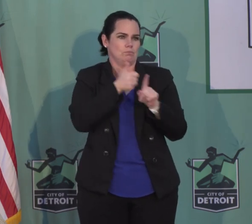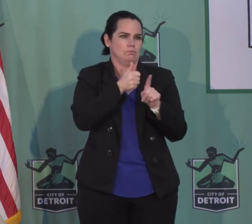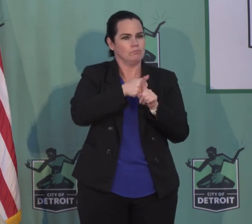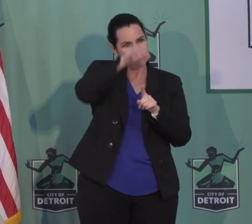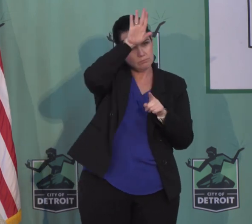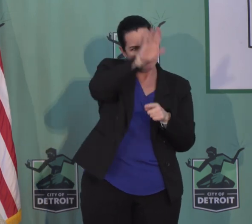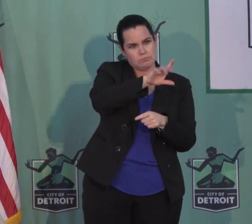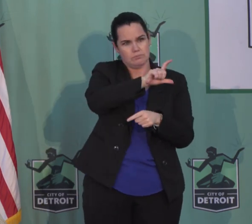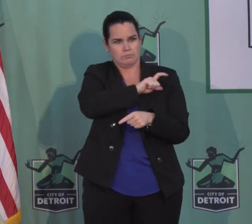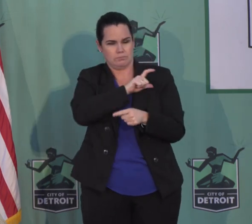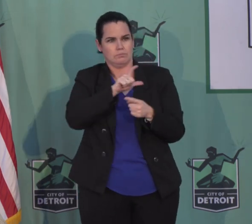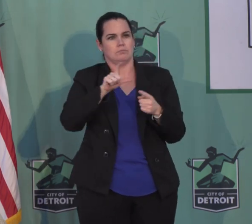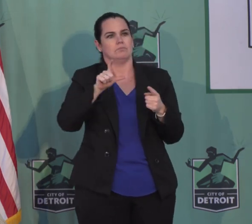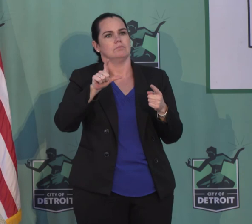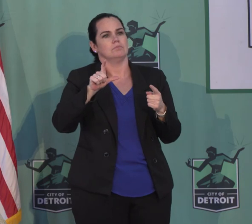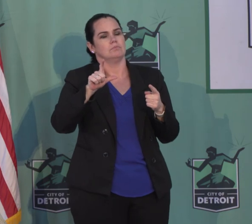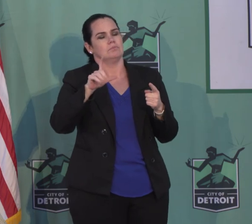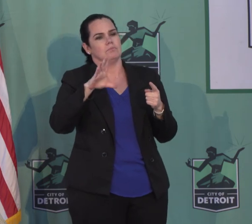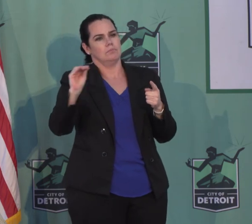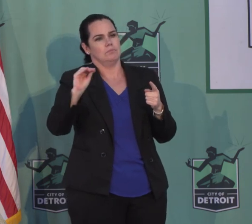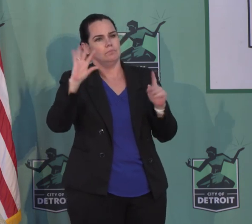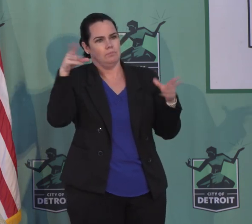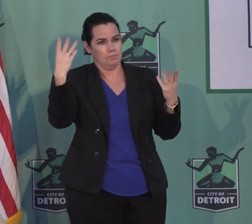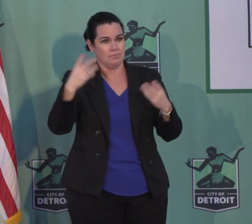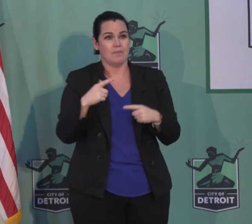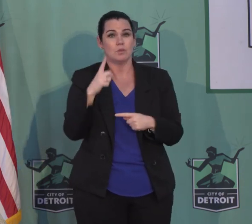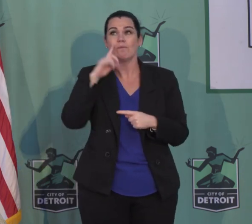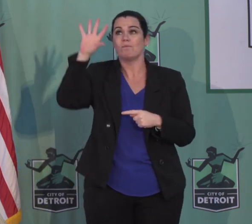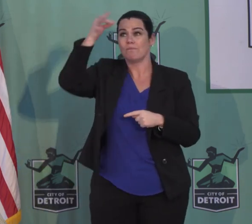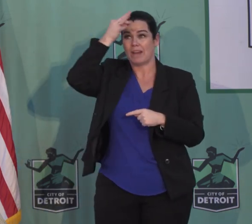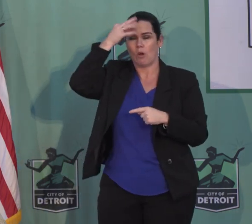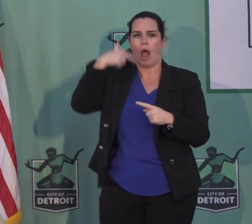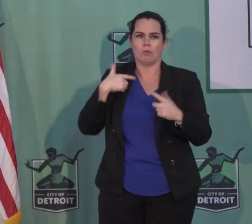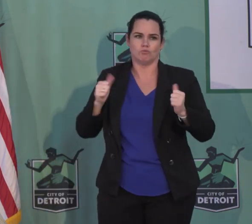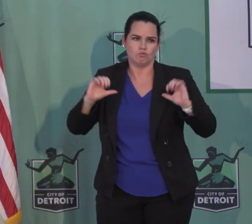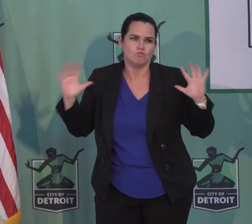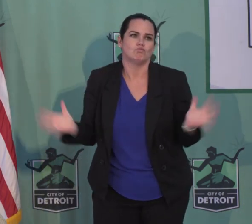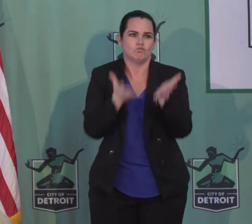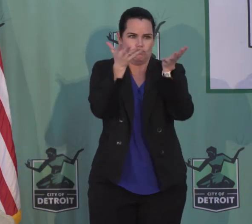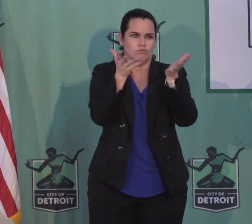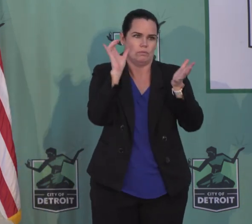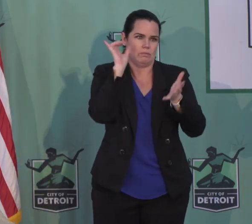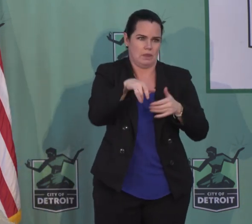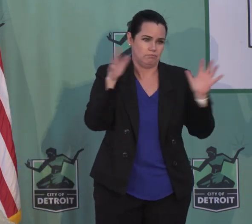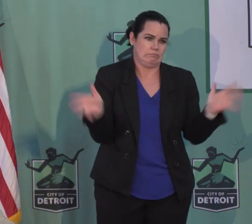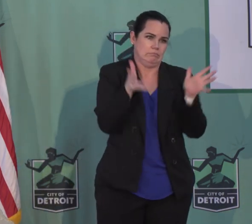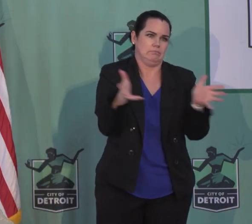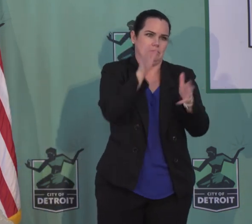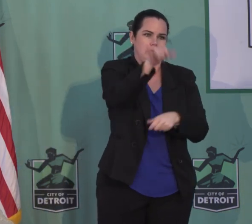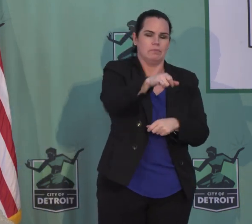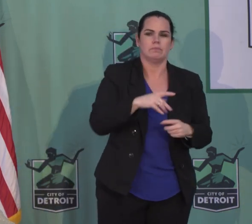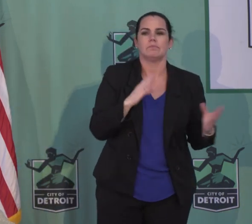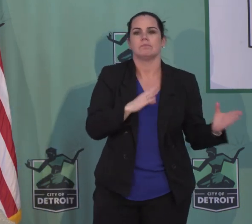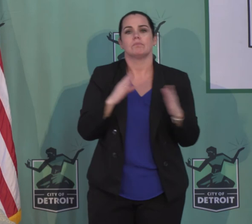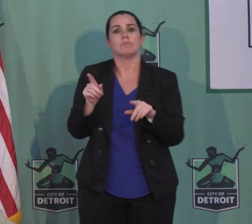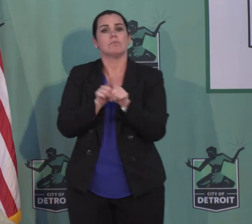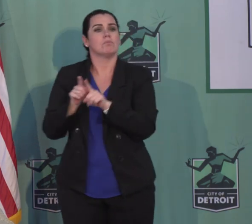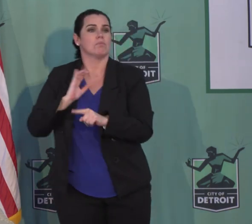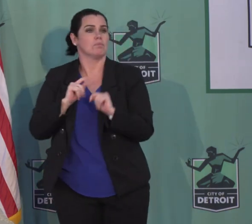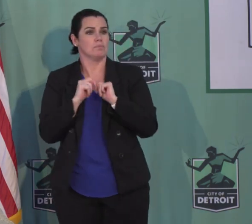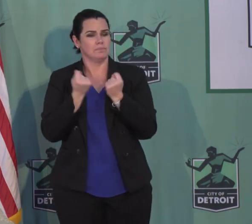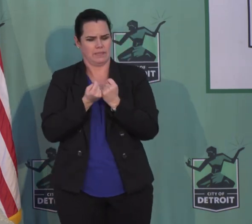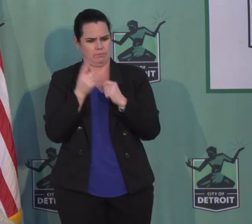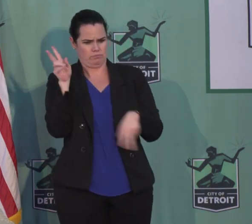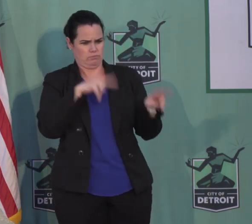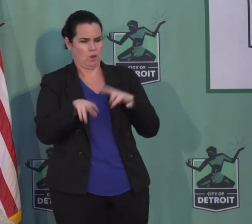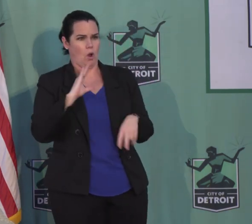level, I'm taking an active role in pushing it. I also have our team analyzing our situation. We're